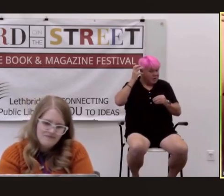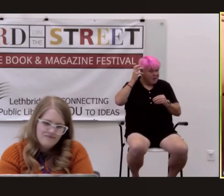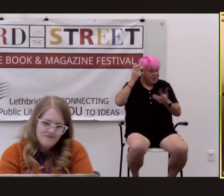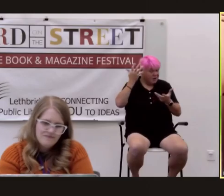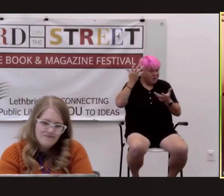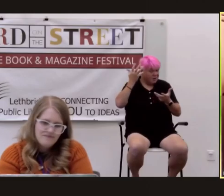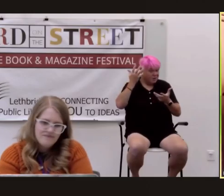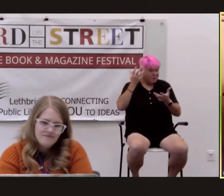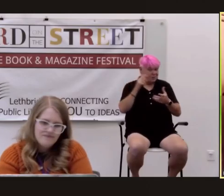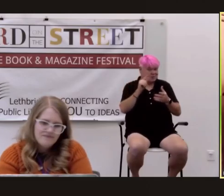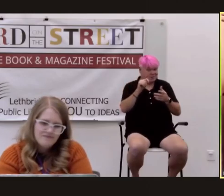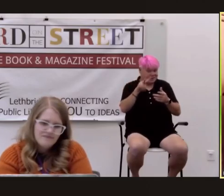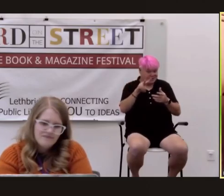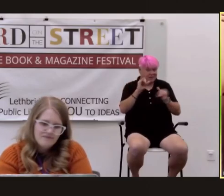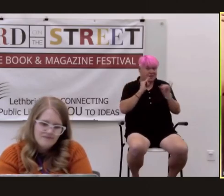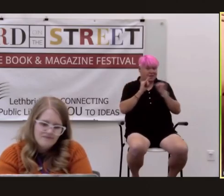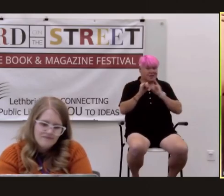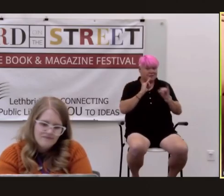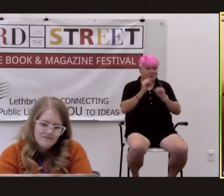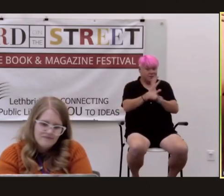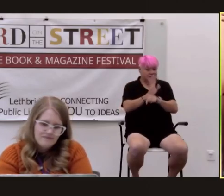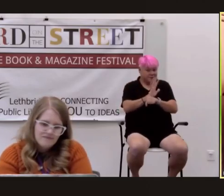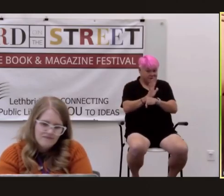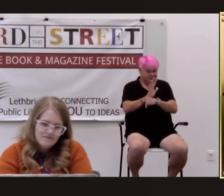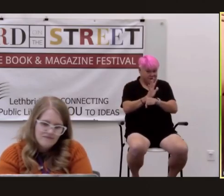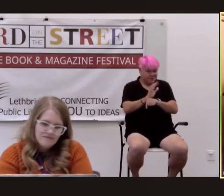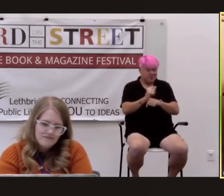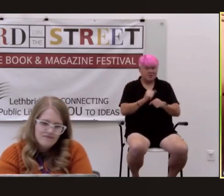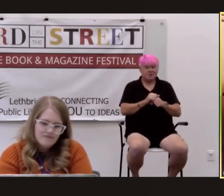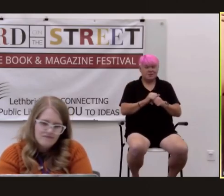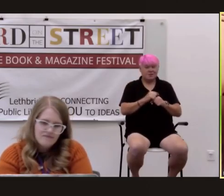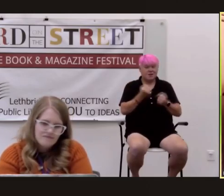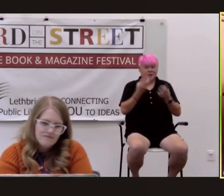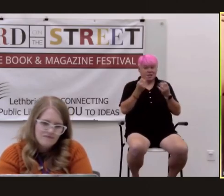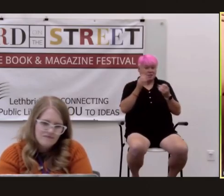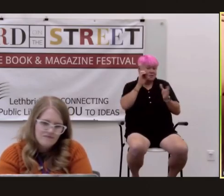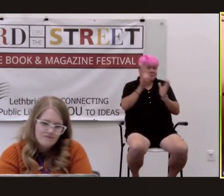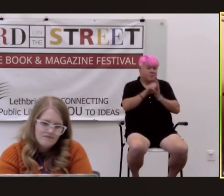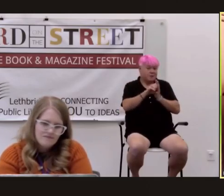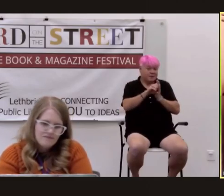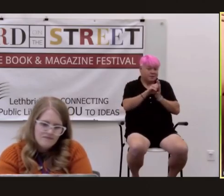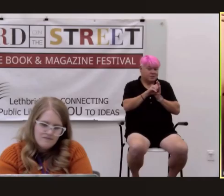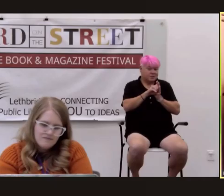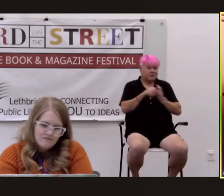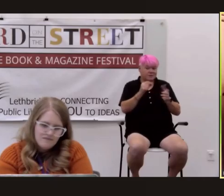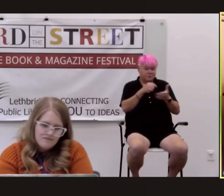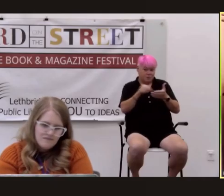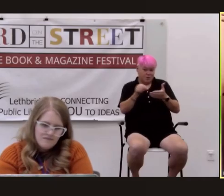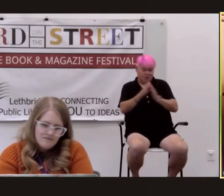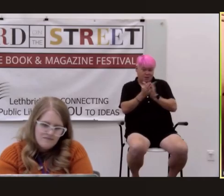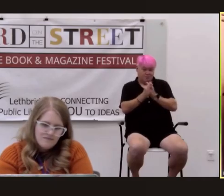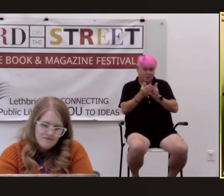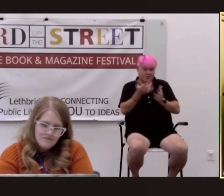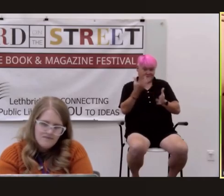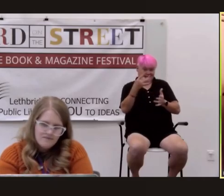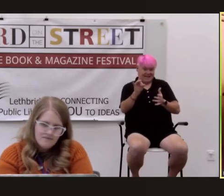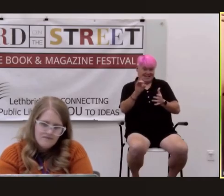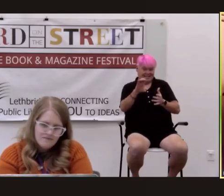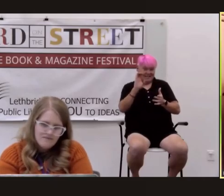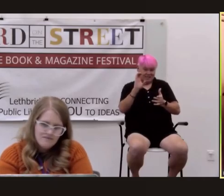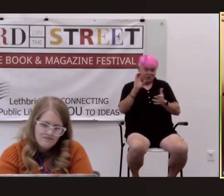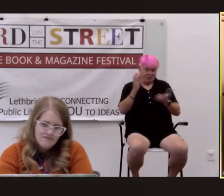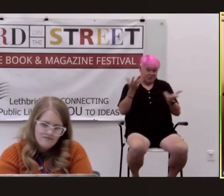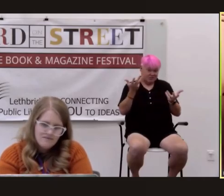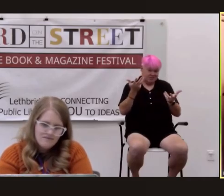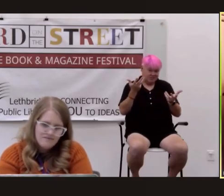tv interviews film lots and lots of pictures if i was writing a novel set in the 1800s say i was writing a novel about